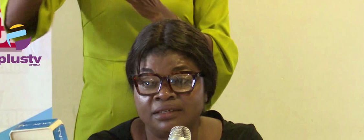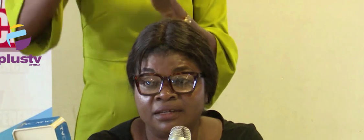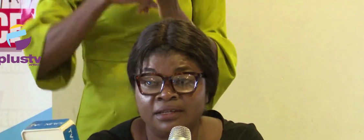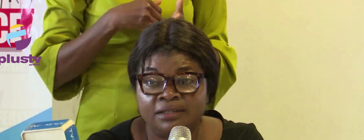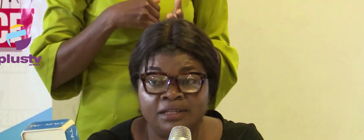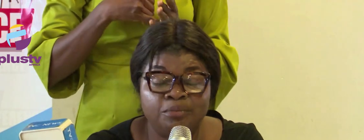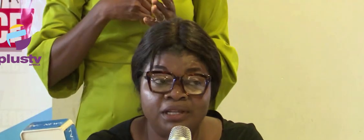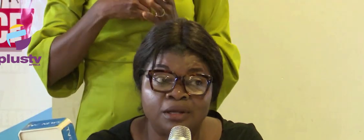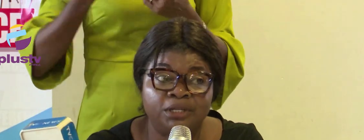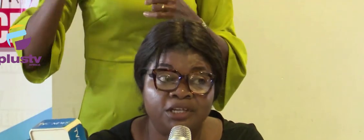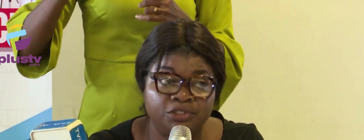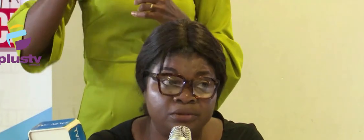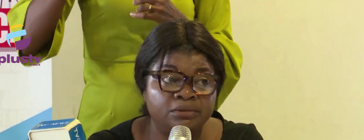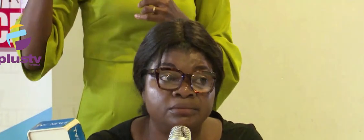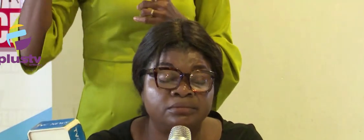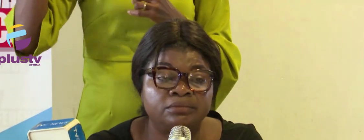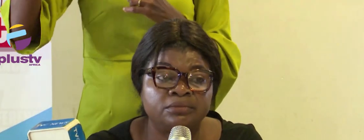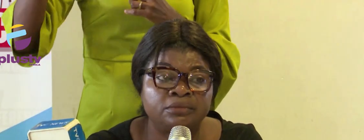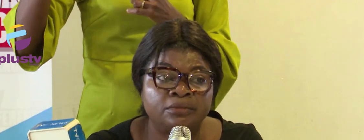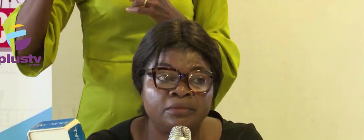then they get an application.